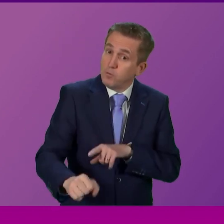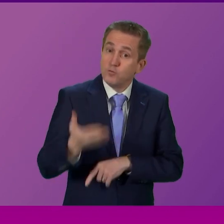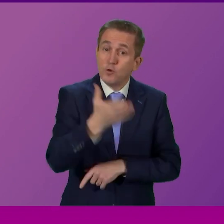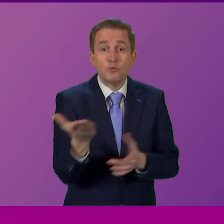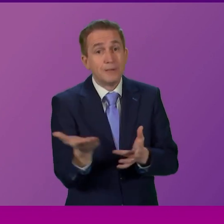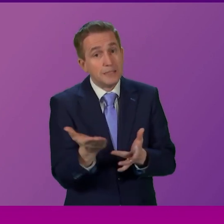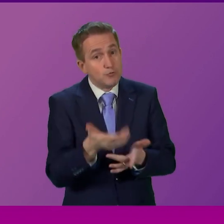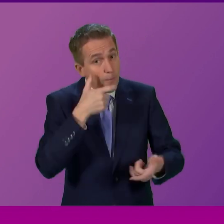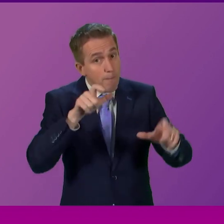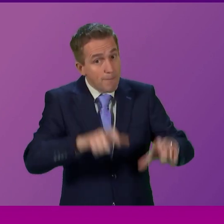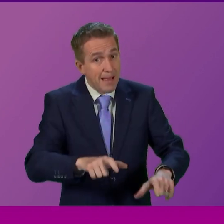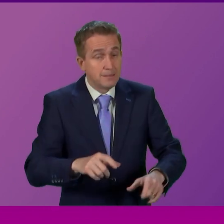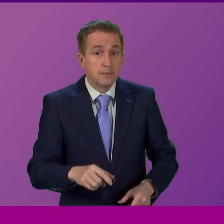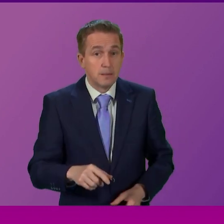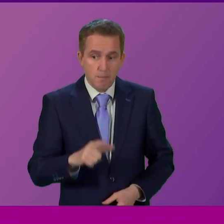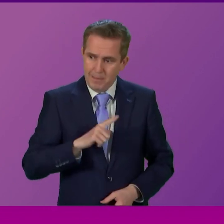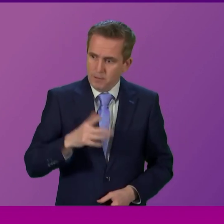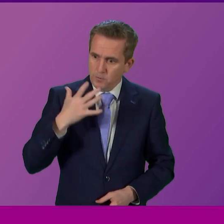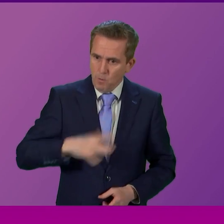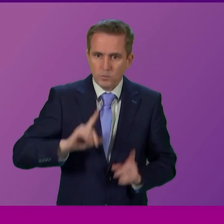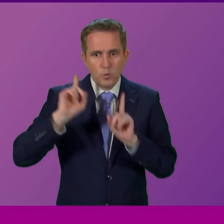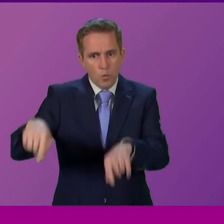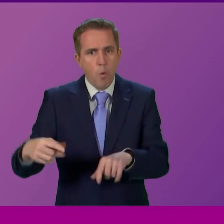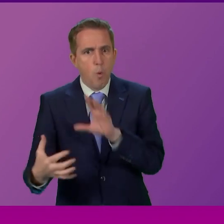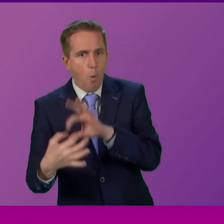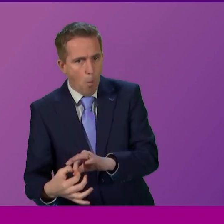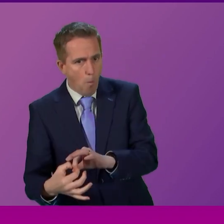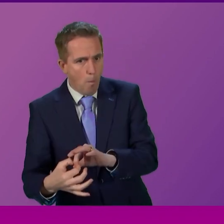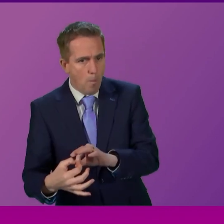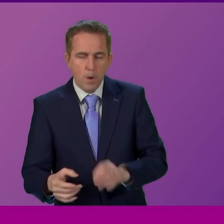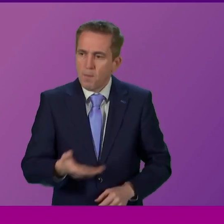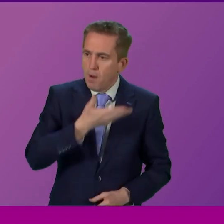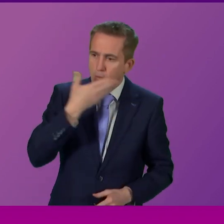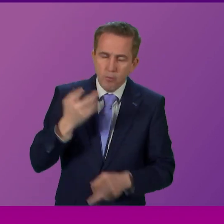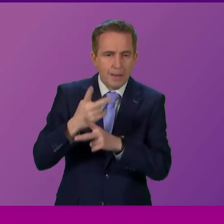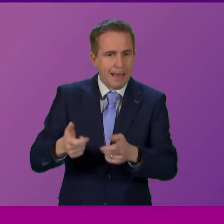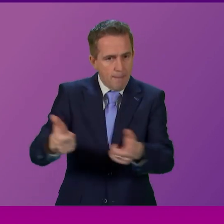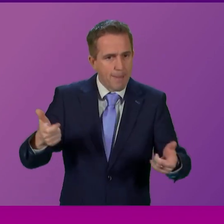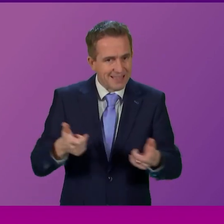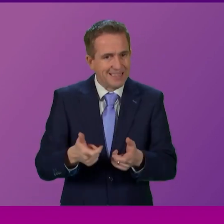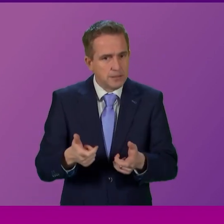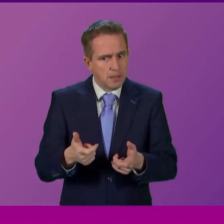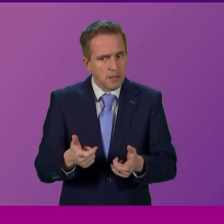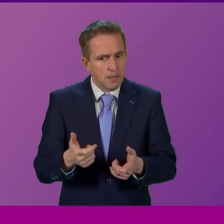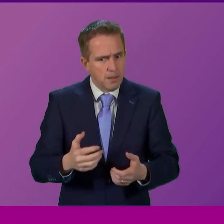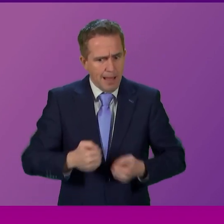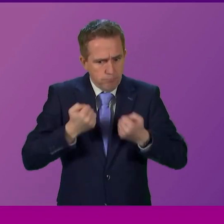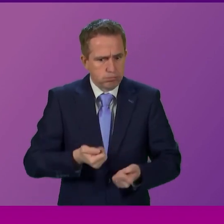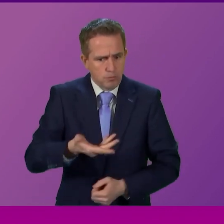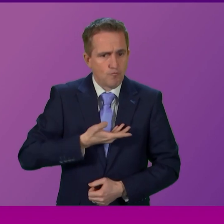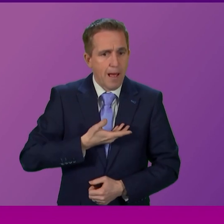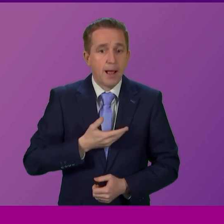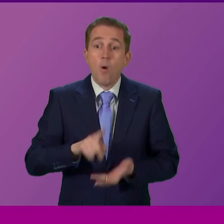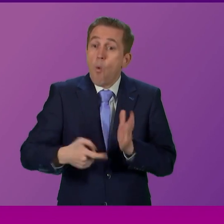because they want to go home but there isn't a care package for them to be able to go home will they be parked for